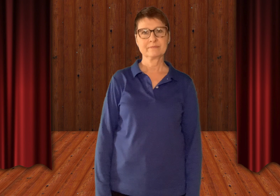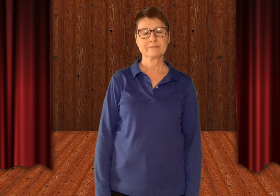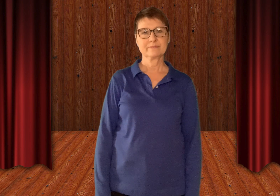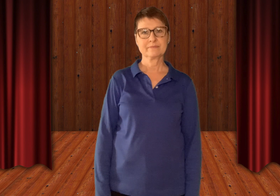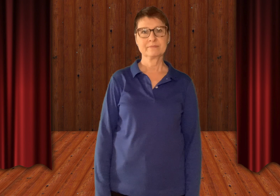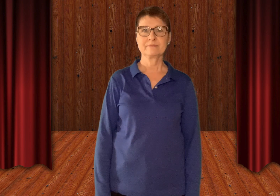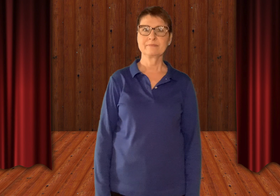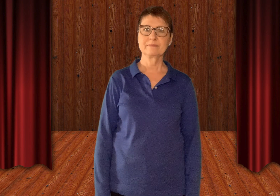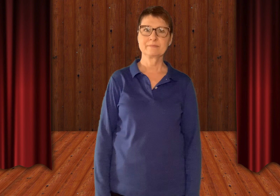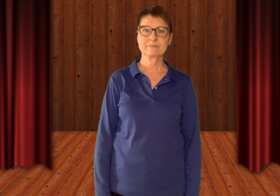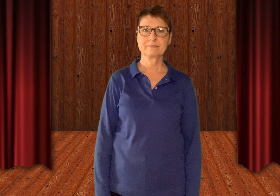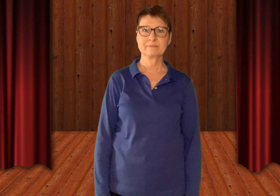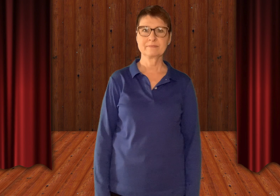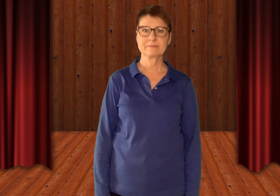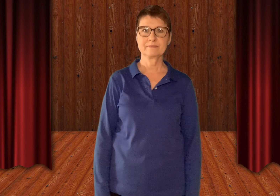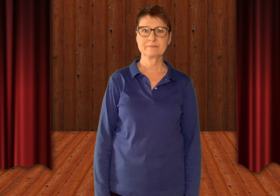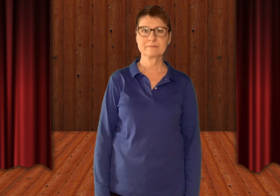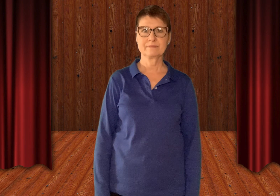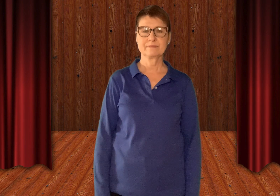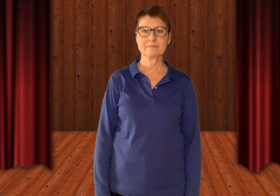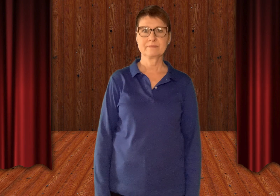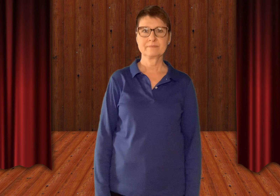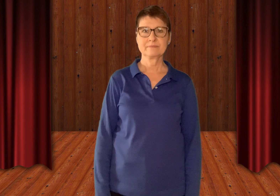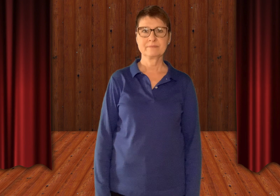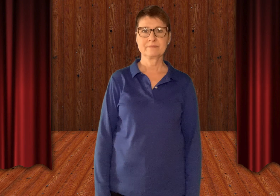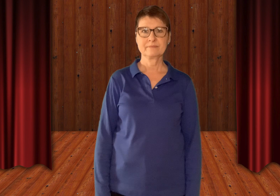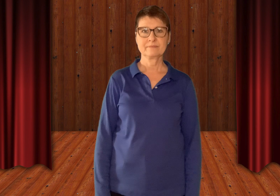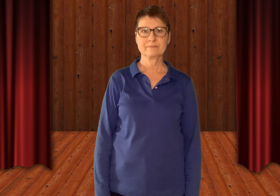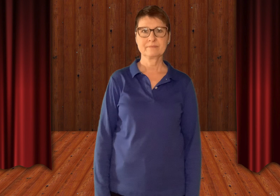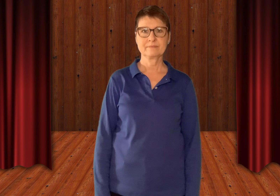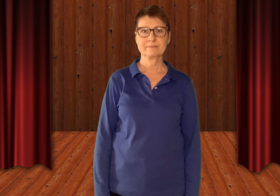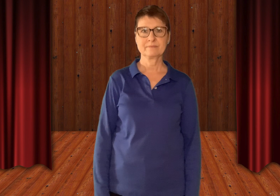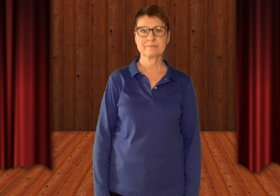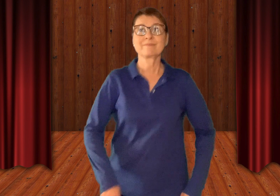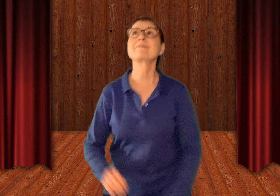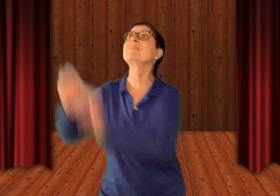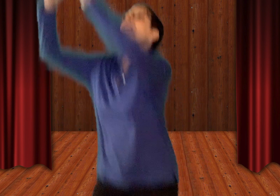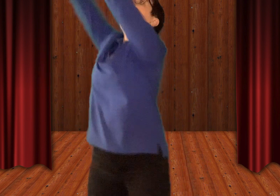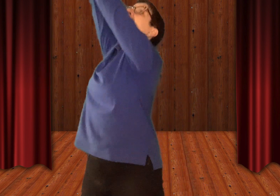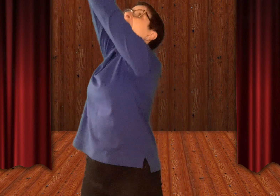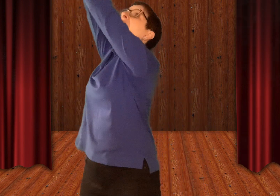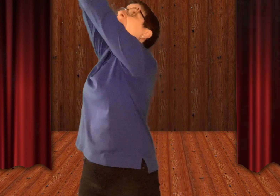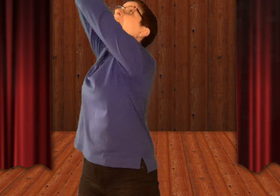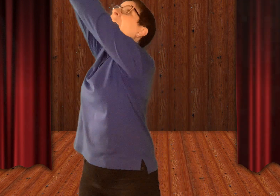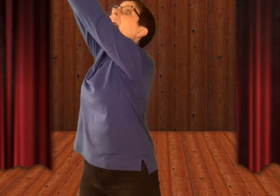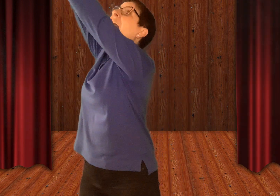in a high statue. And action. Freeze.